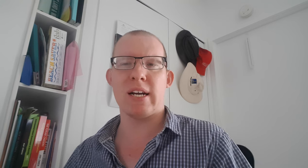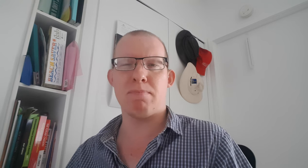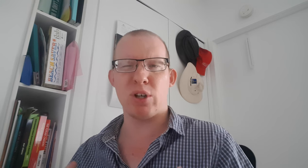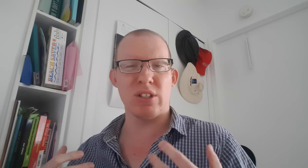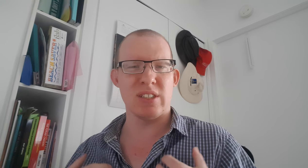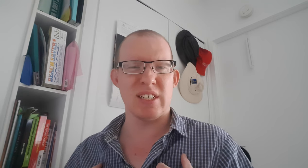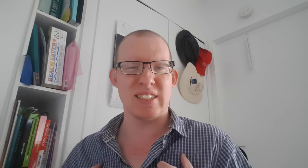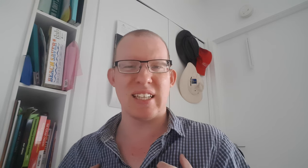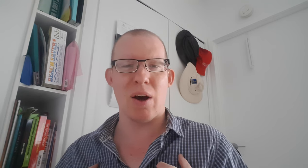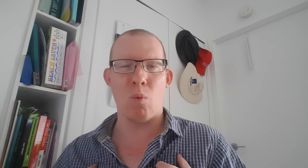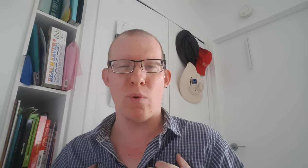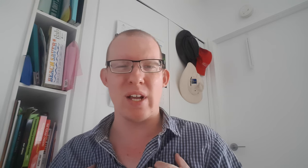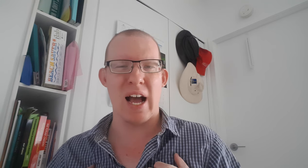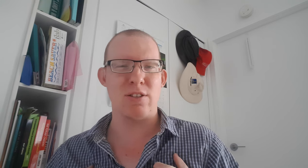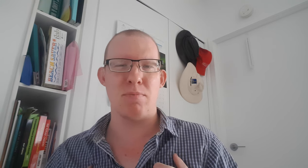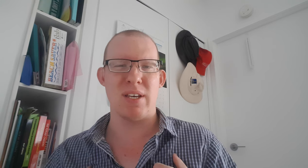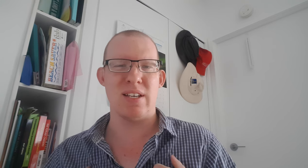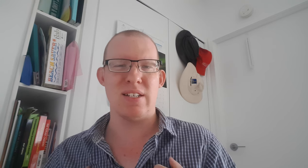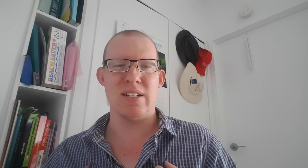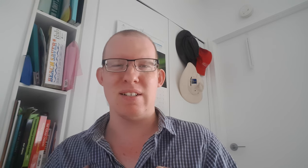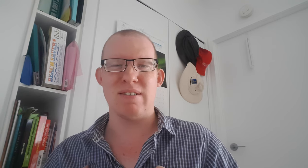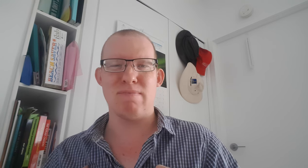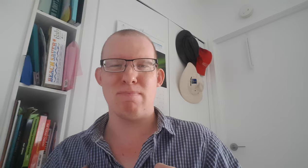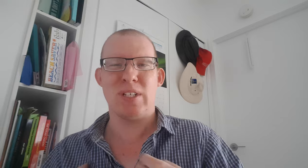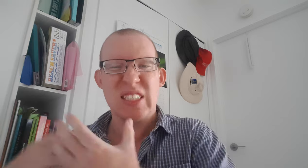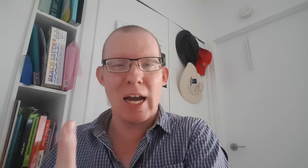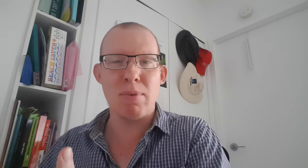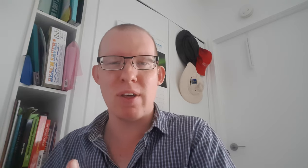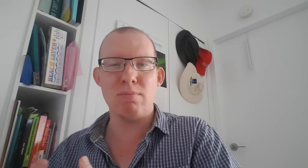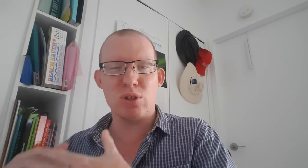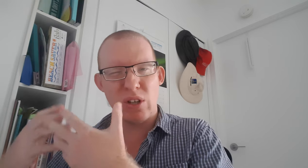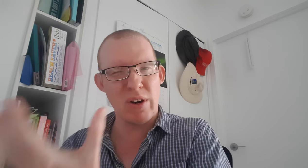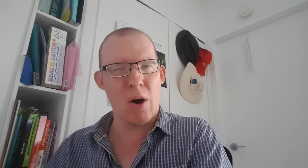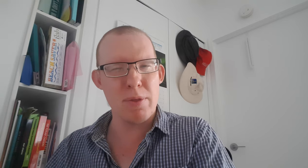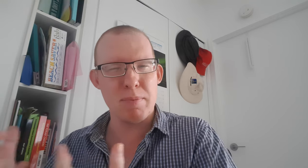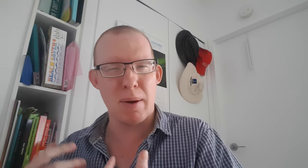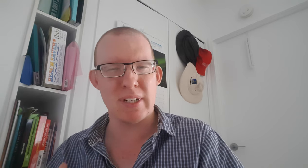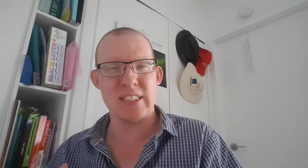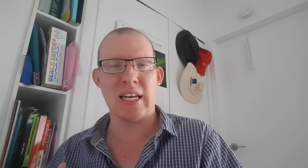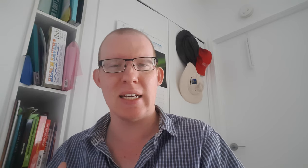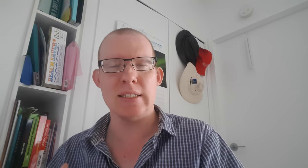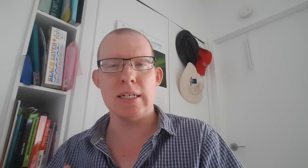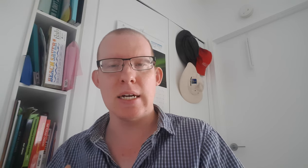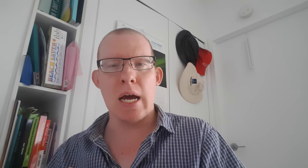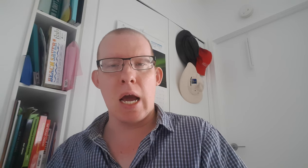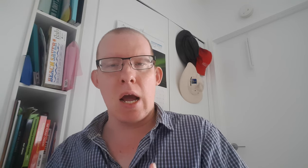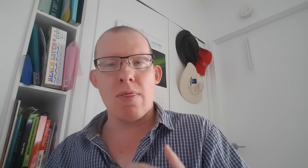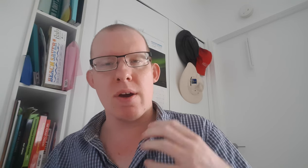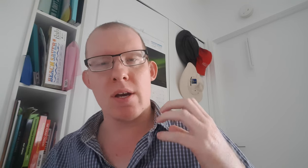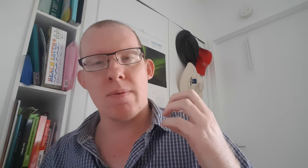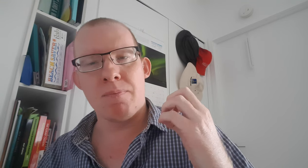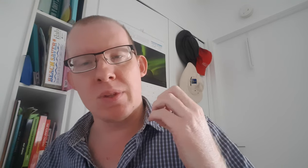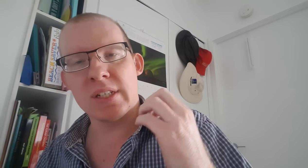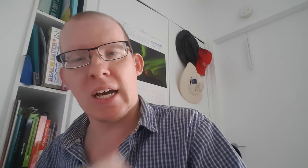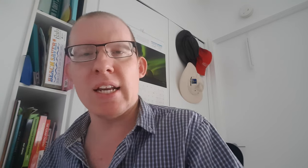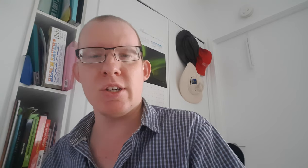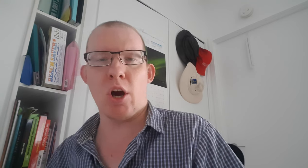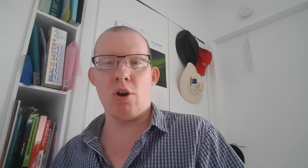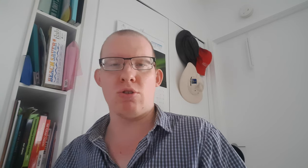because it's that where we had to be the same with them to sort of help them understand. The dating coach